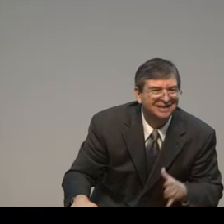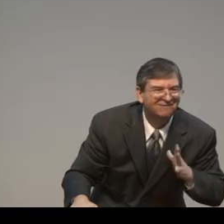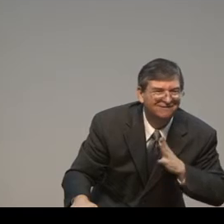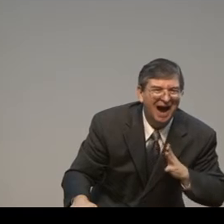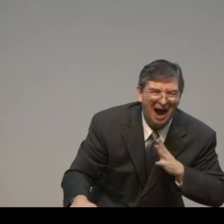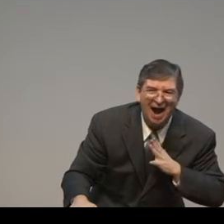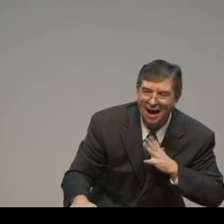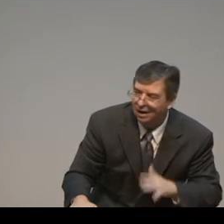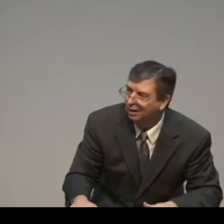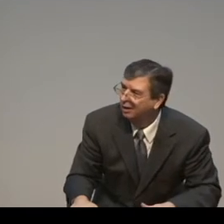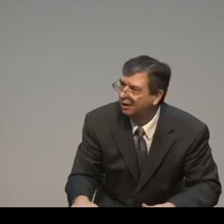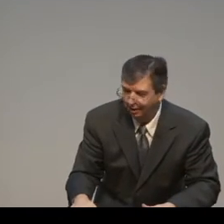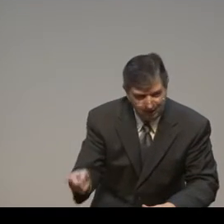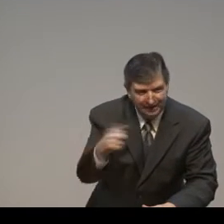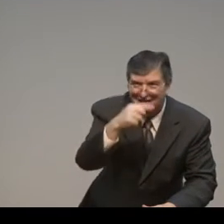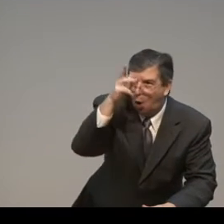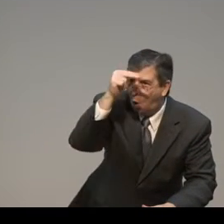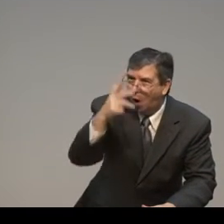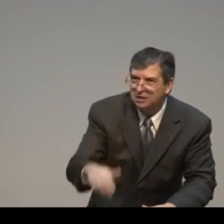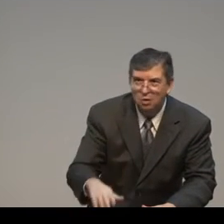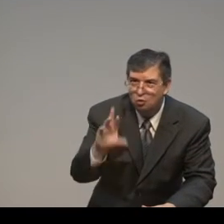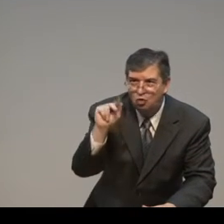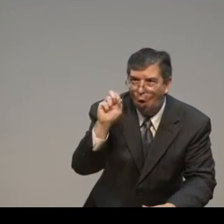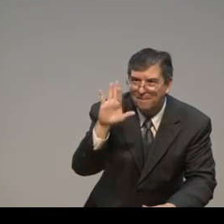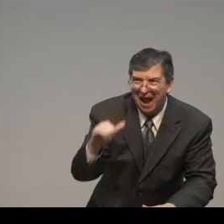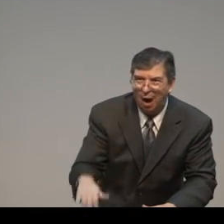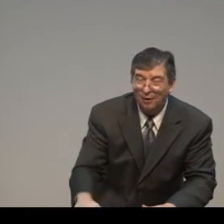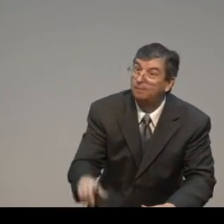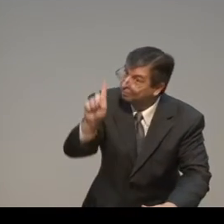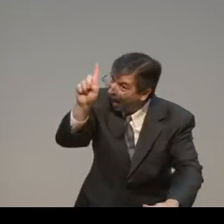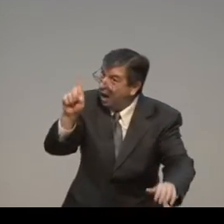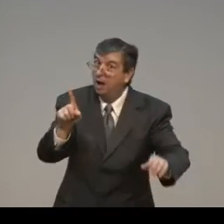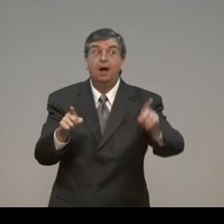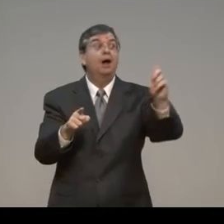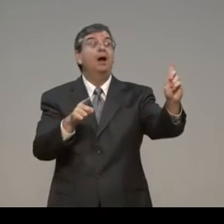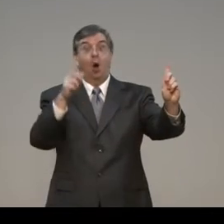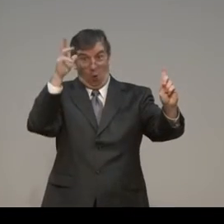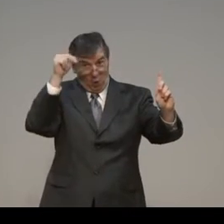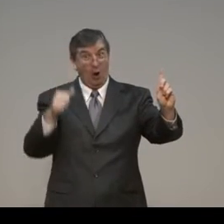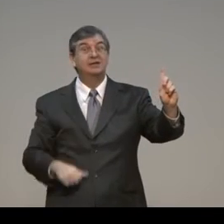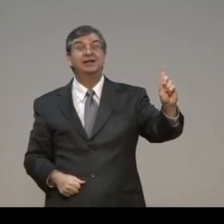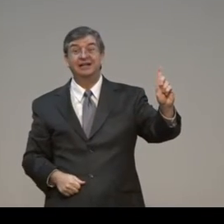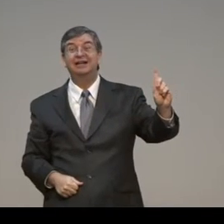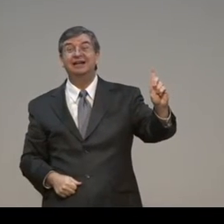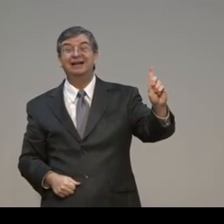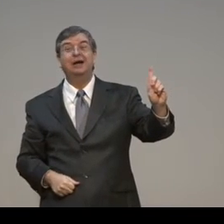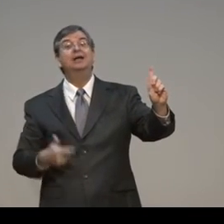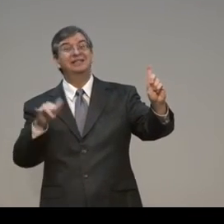It's not gonna work. That well. Just like with a car. You don't have a battery. You could get a